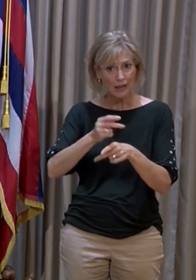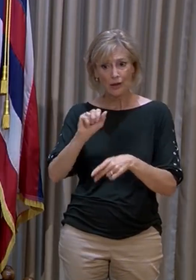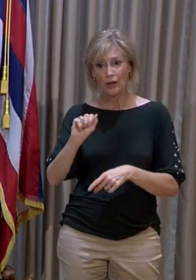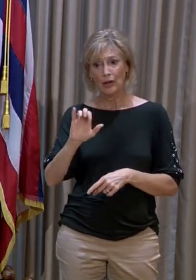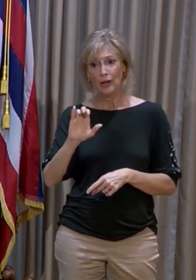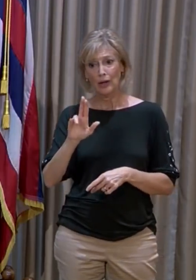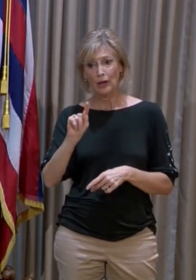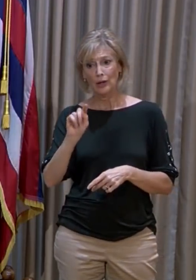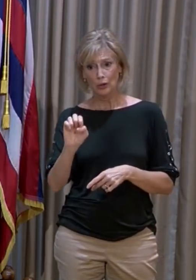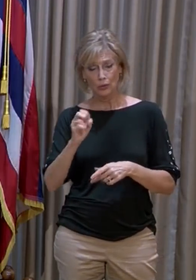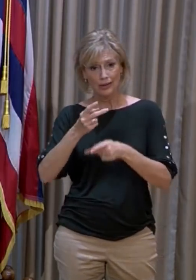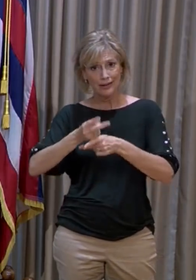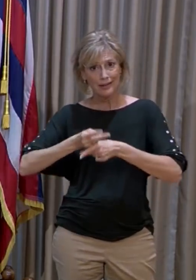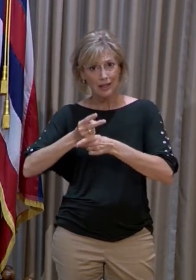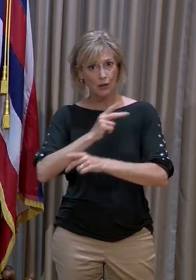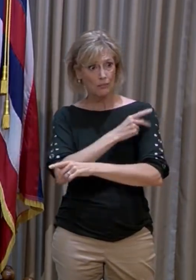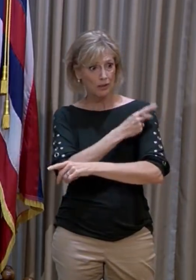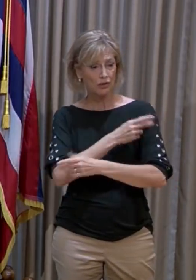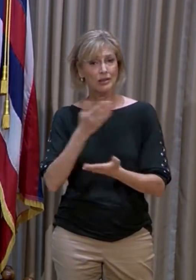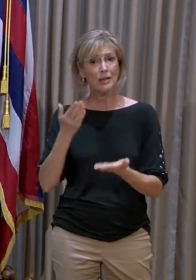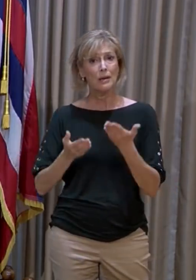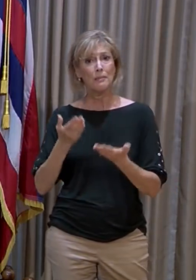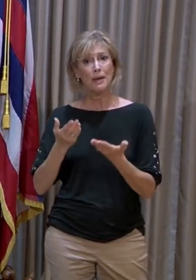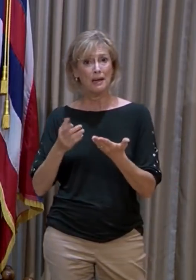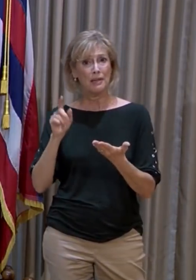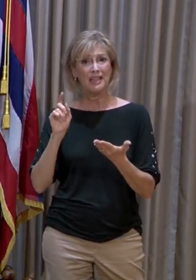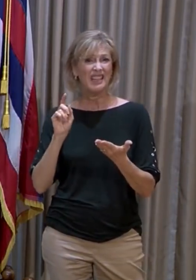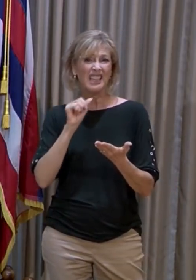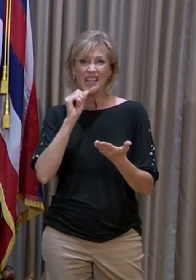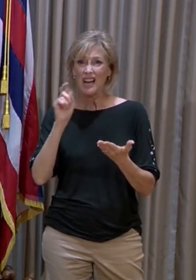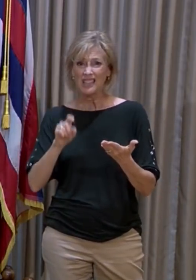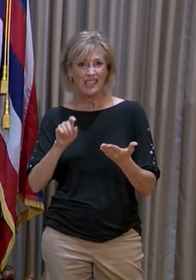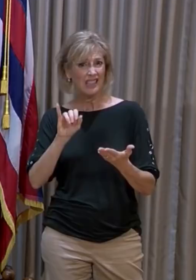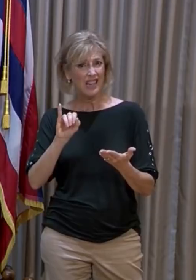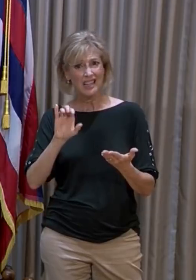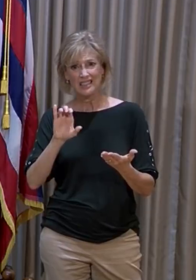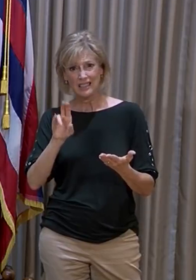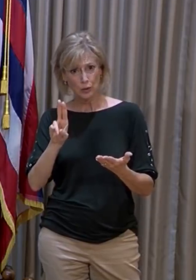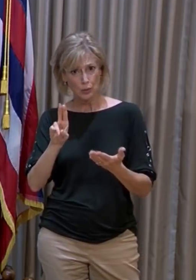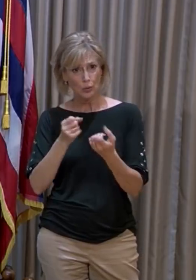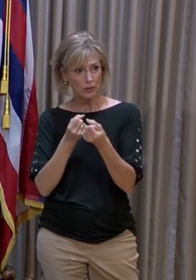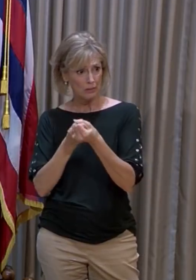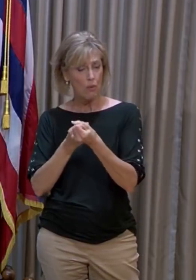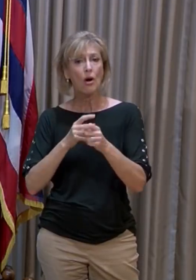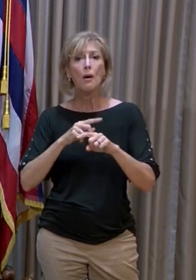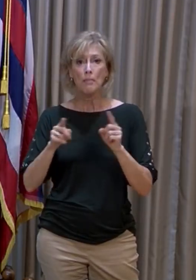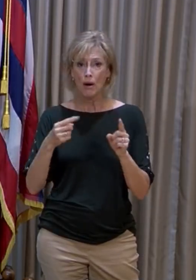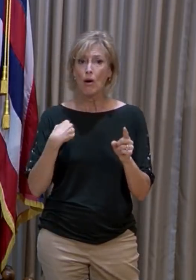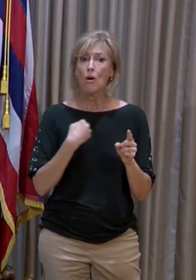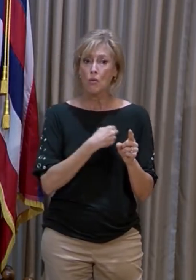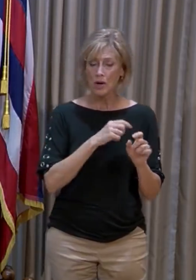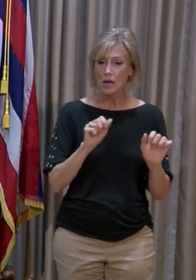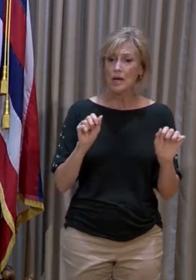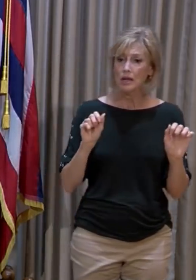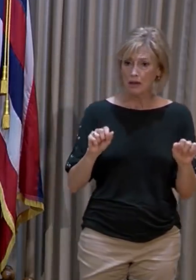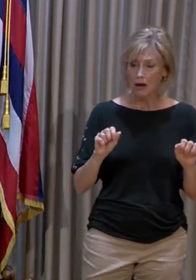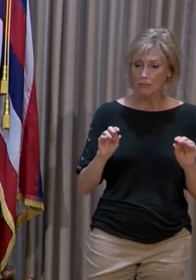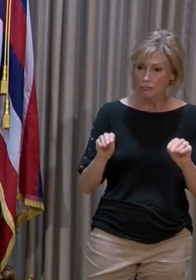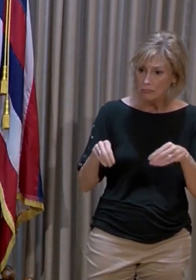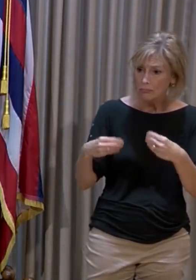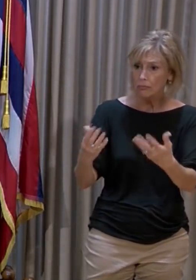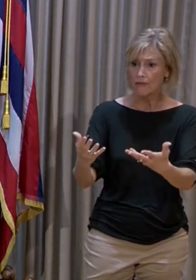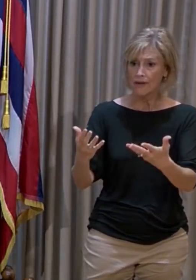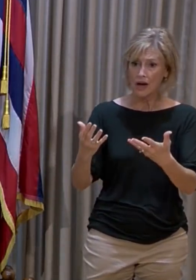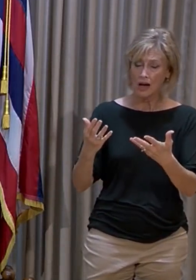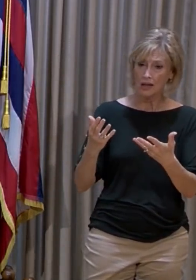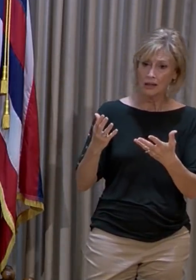care patients that may need less than ICU support but allows us to extend the